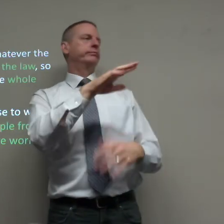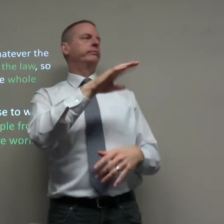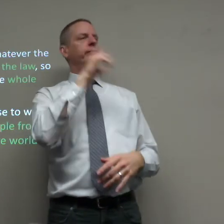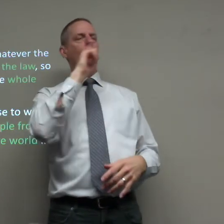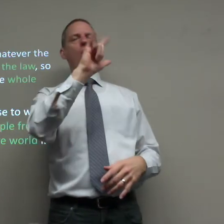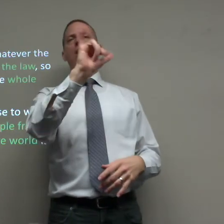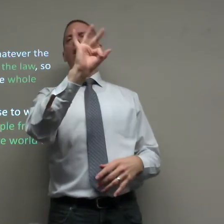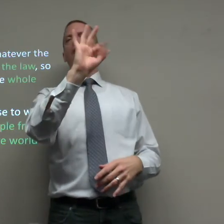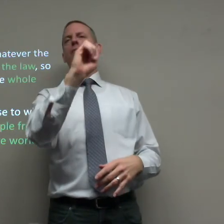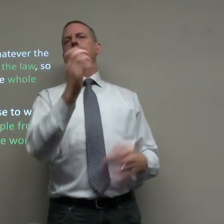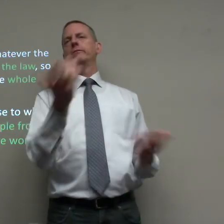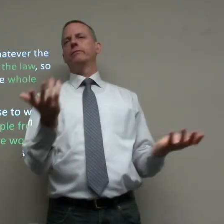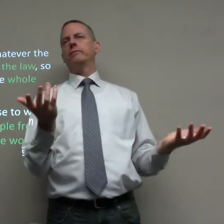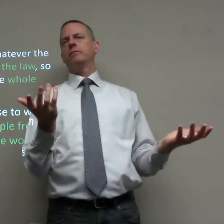it means you're from jail for life